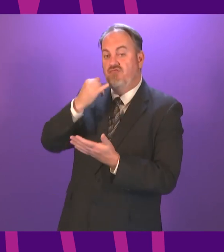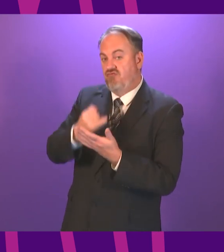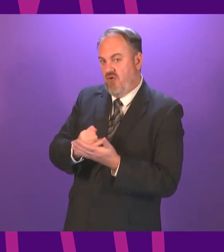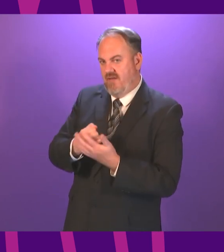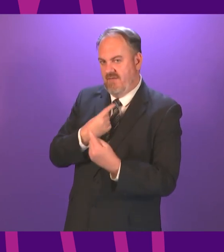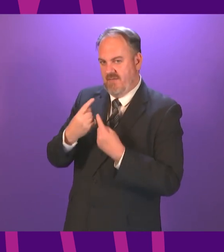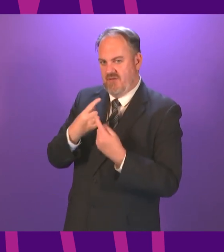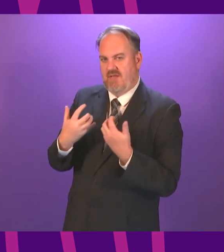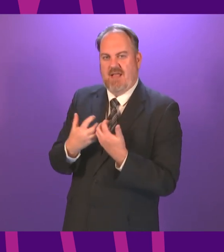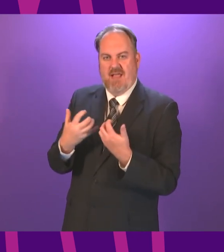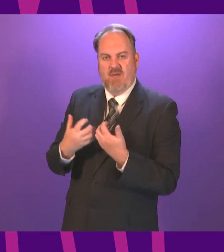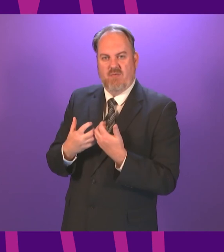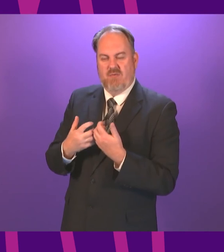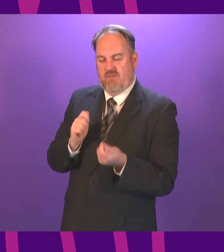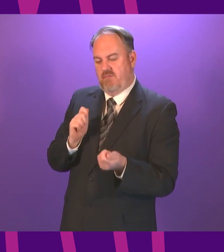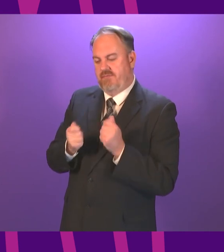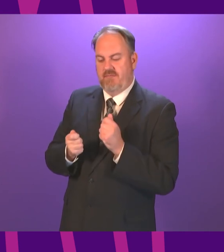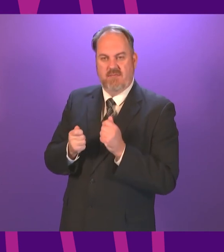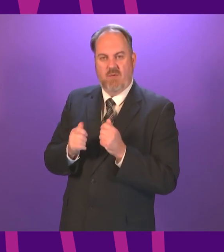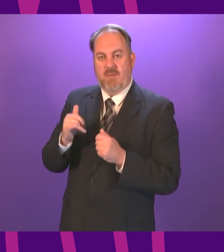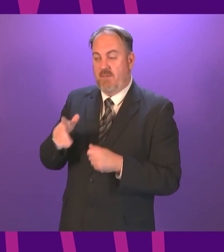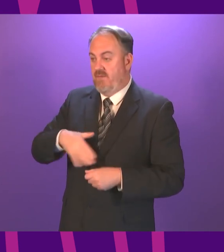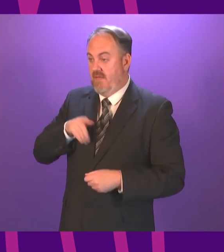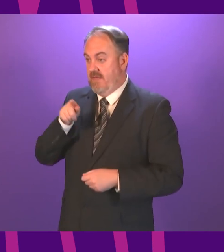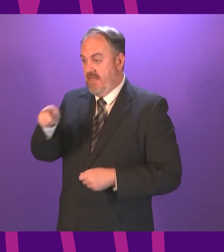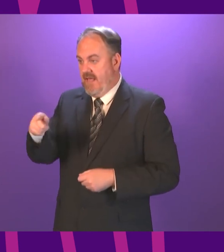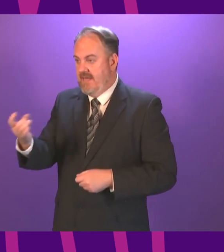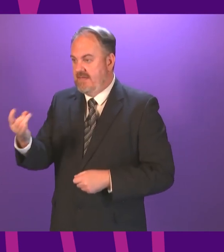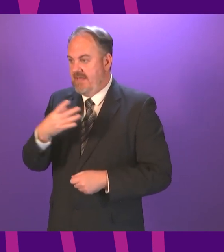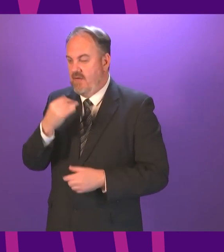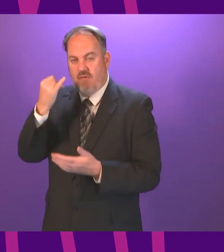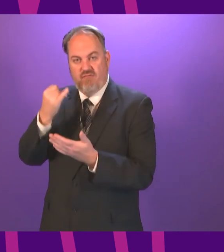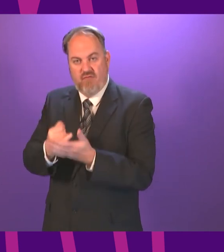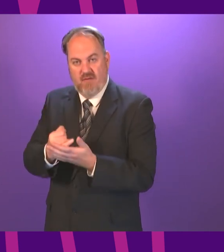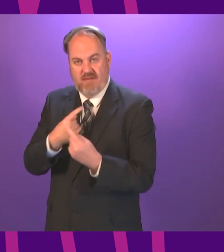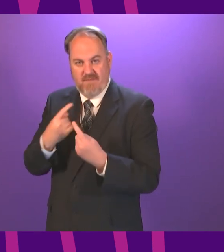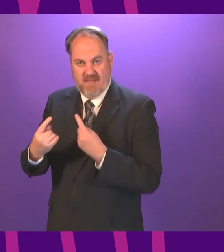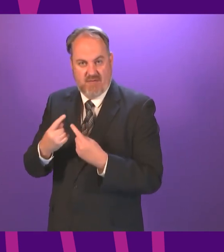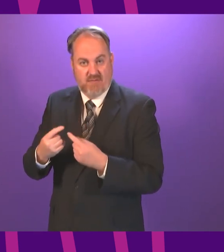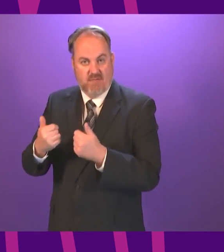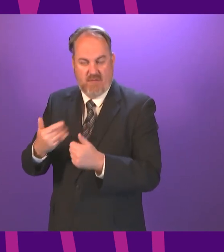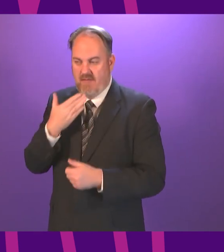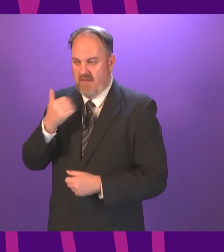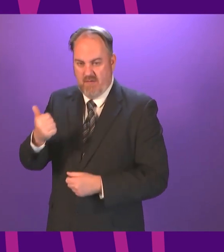also the steps to take if they consider that another Member has provided incorrect information. Thank you.